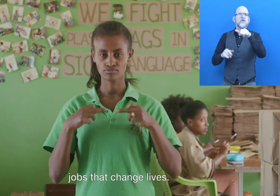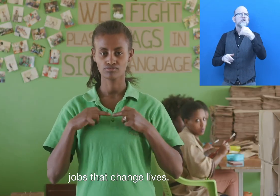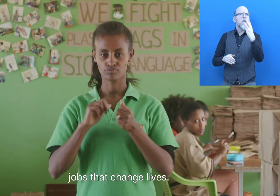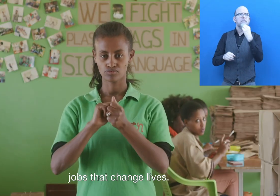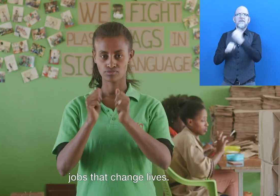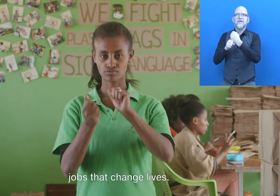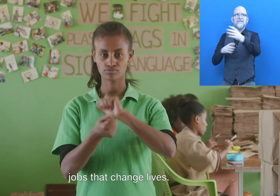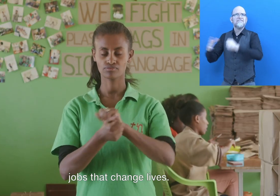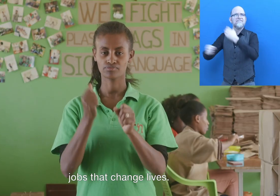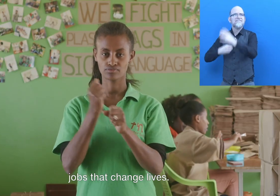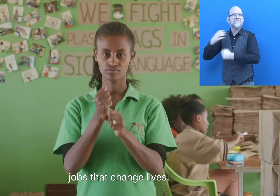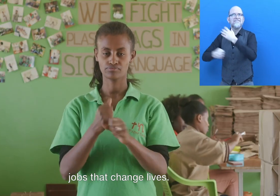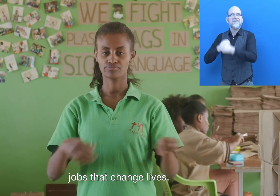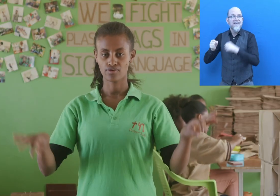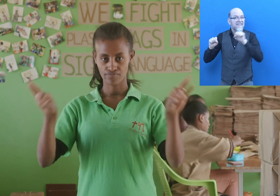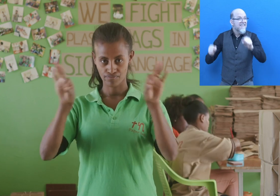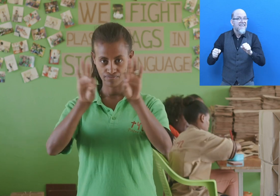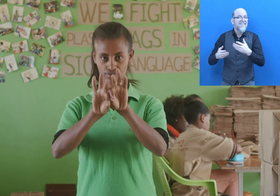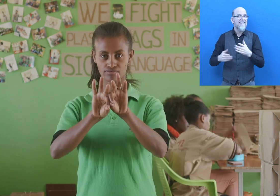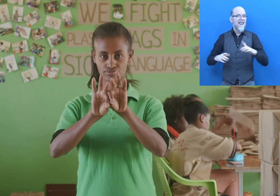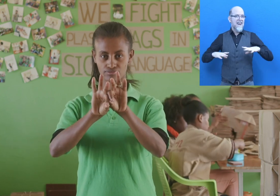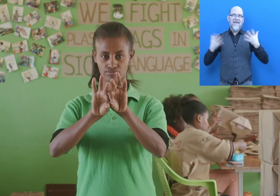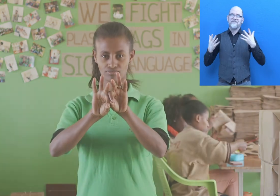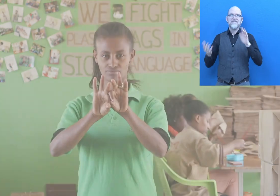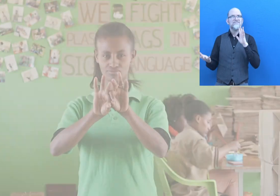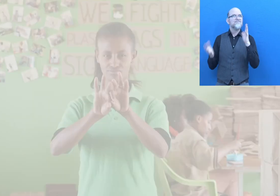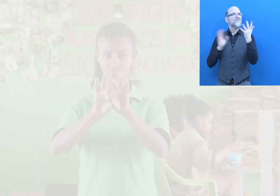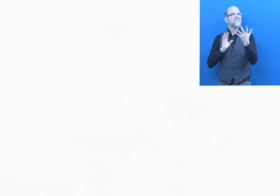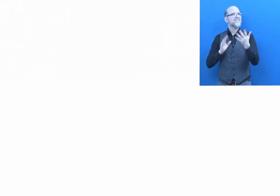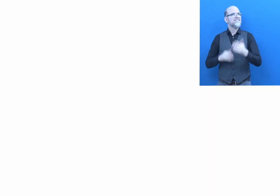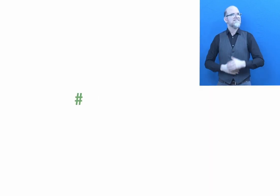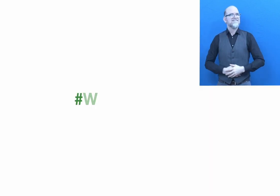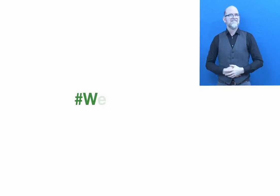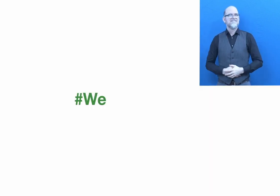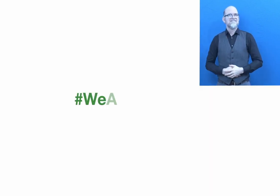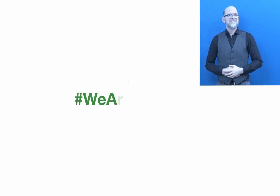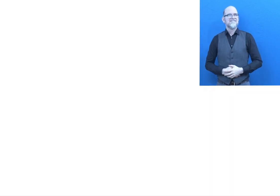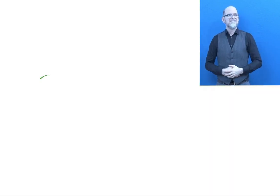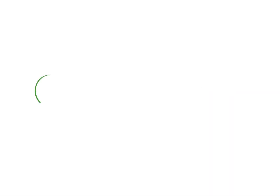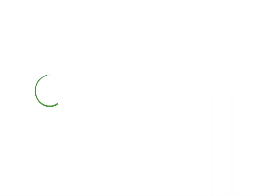Jobs that change lives. Zero Project. For a world without barriers.